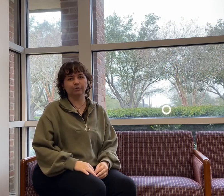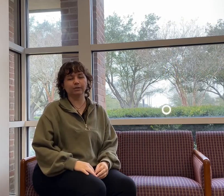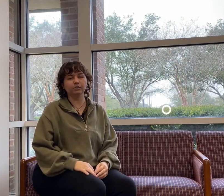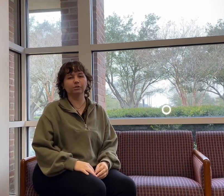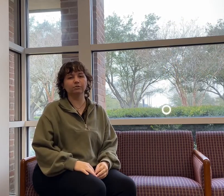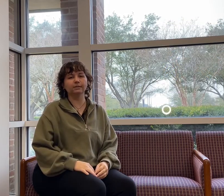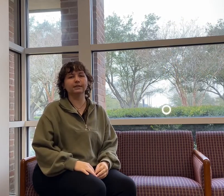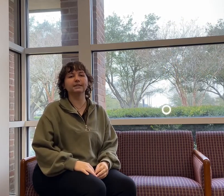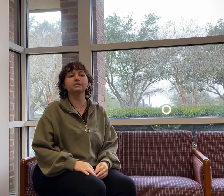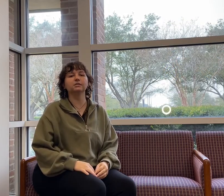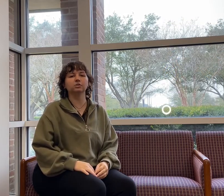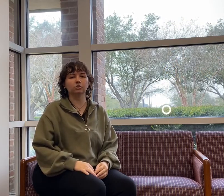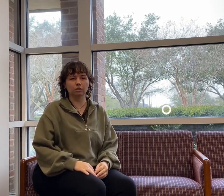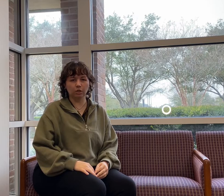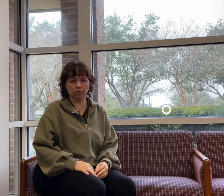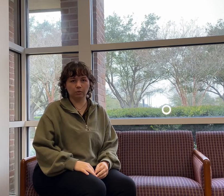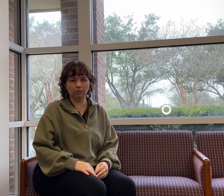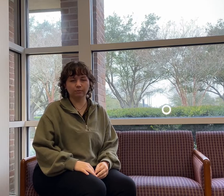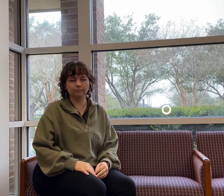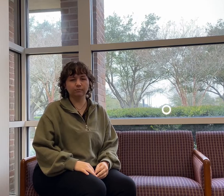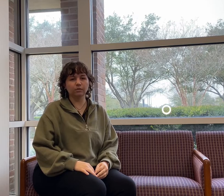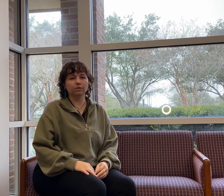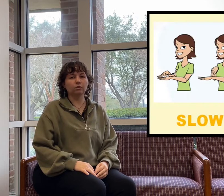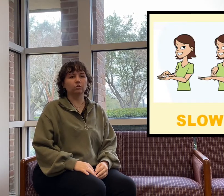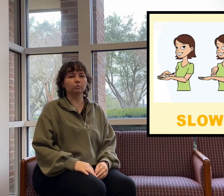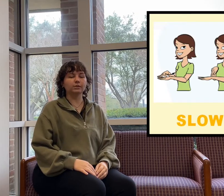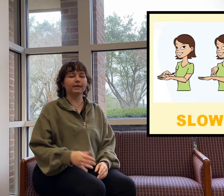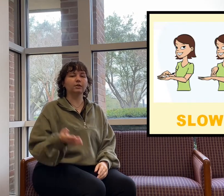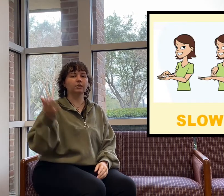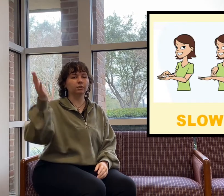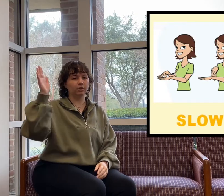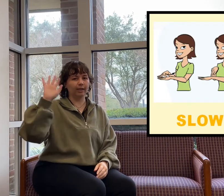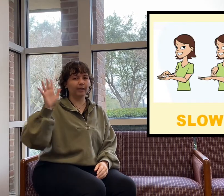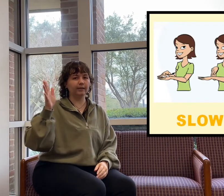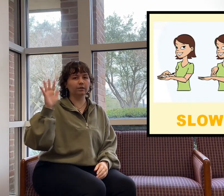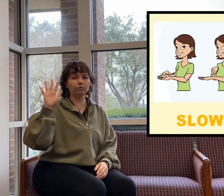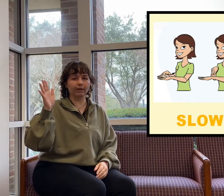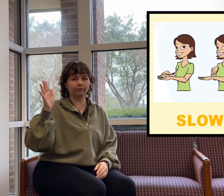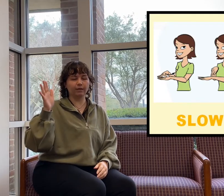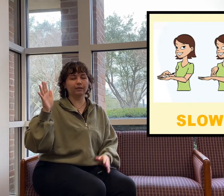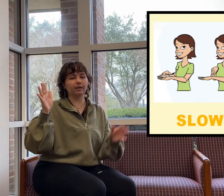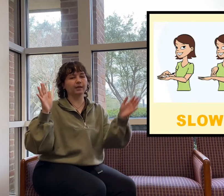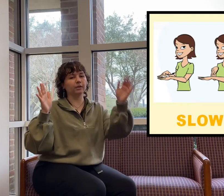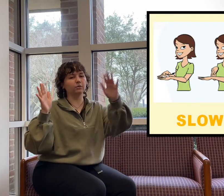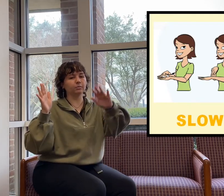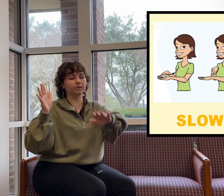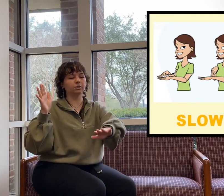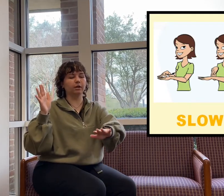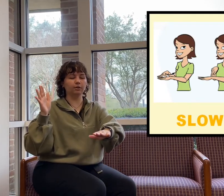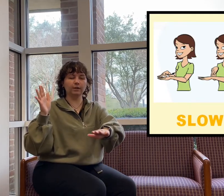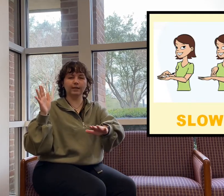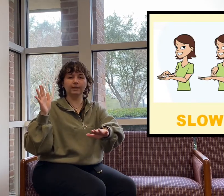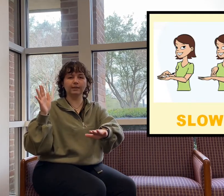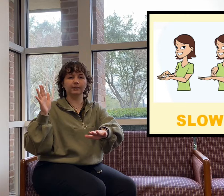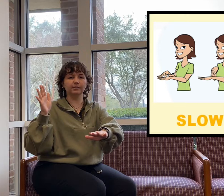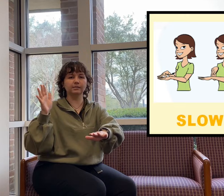going to do is slow. Slow. You take the hand that you write with and then you place your other hand like this.